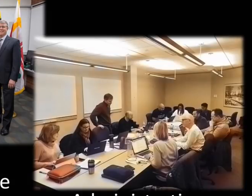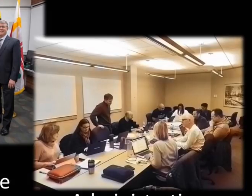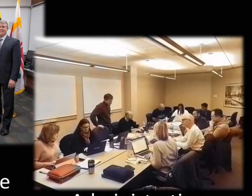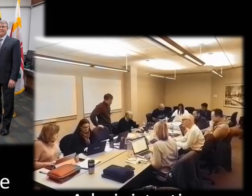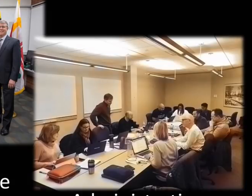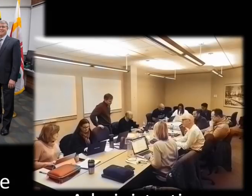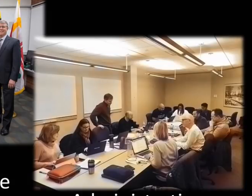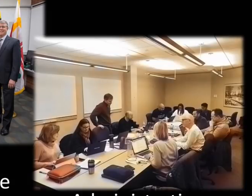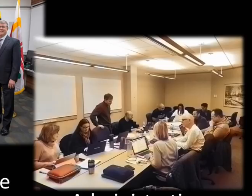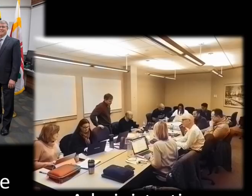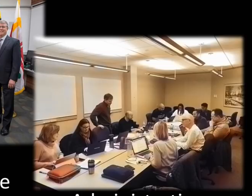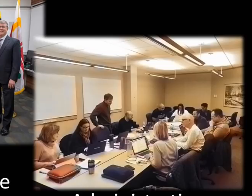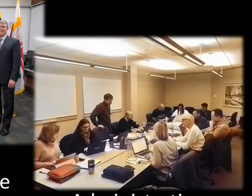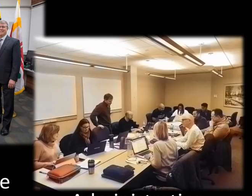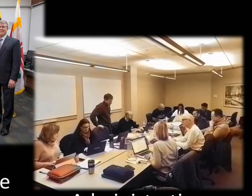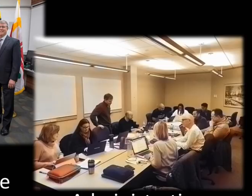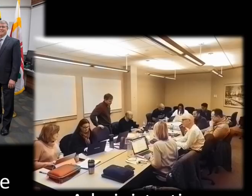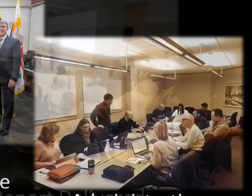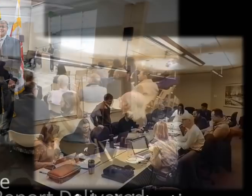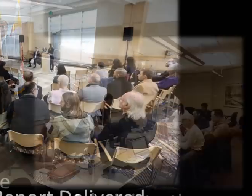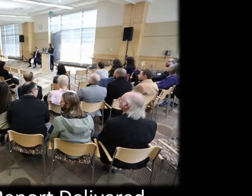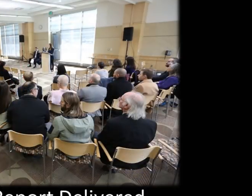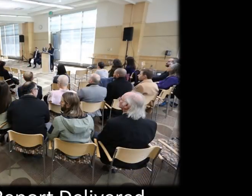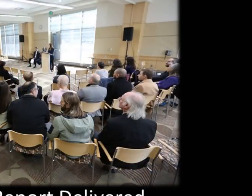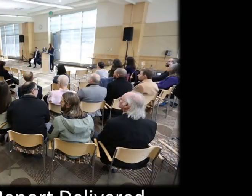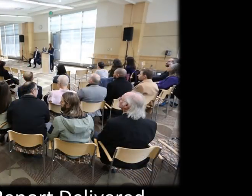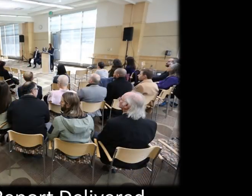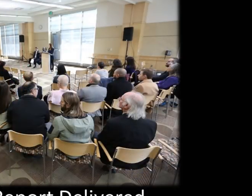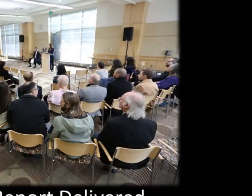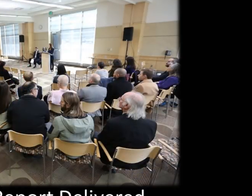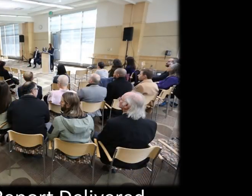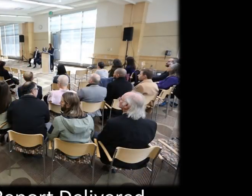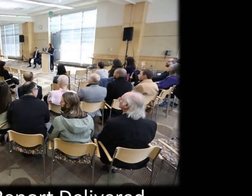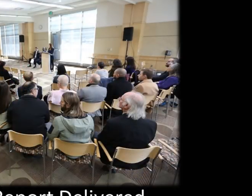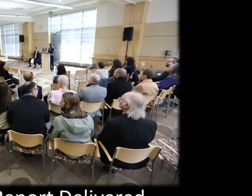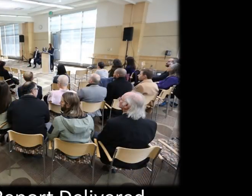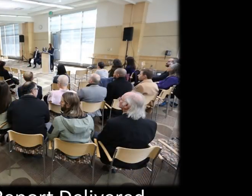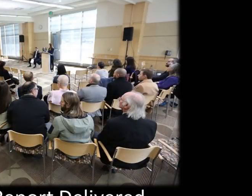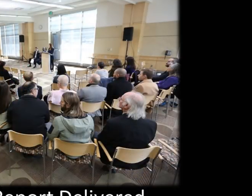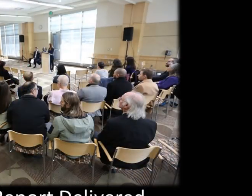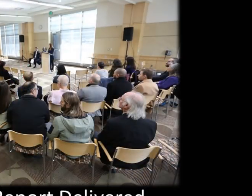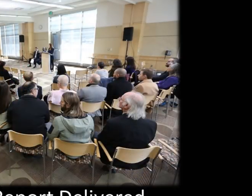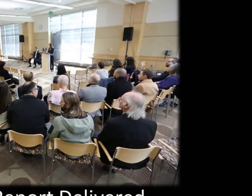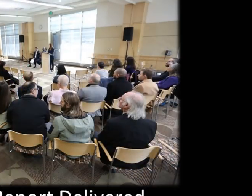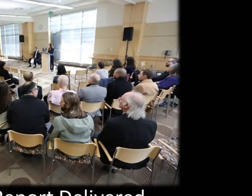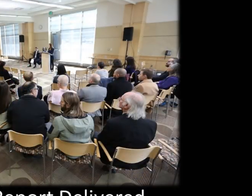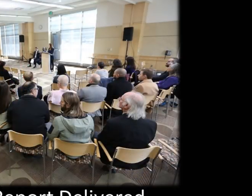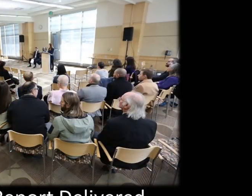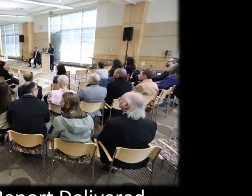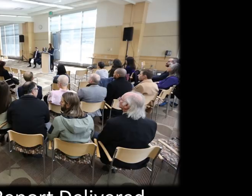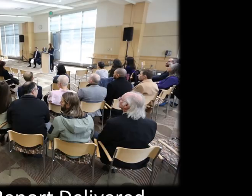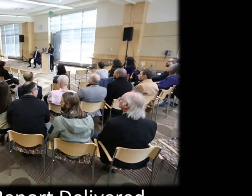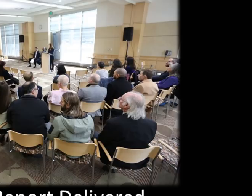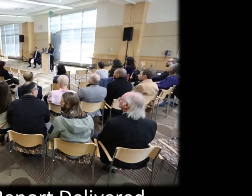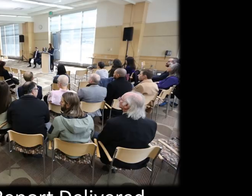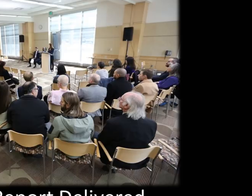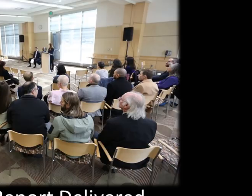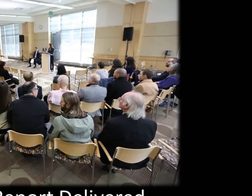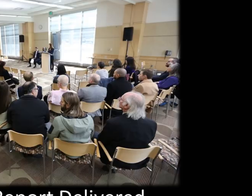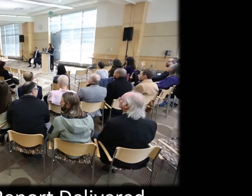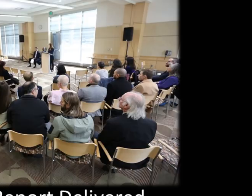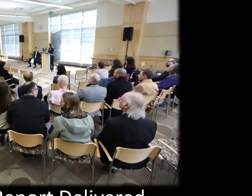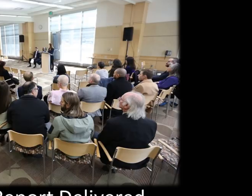team and last month they presented us with that report. I want to acknowledge and thank Senate Majority